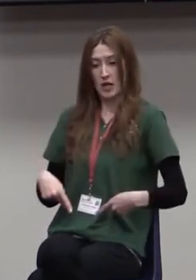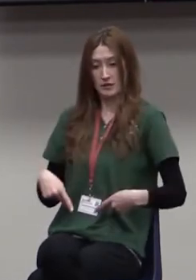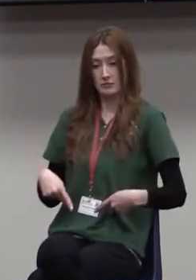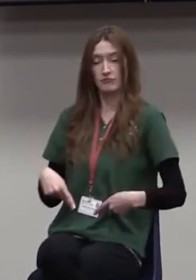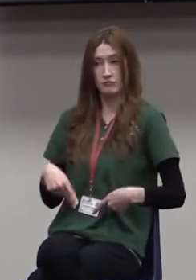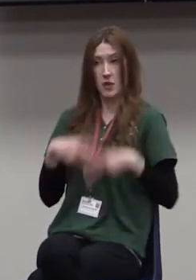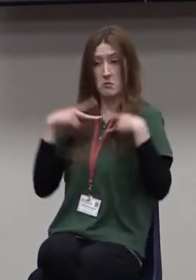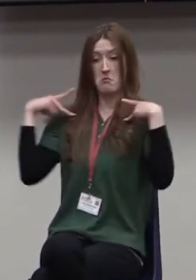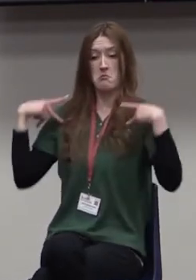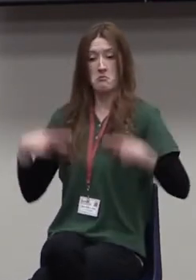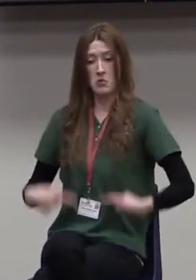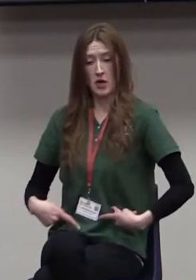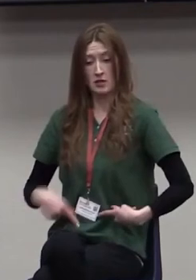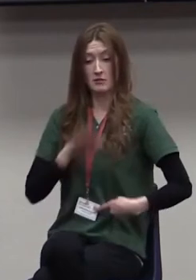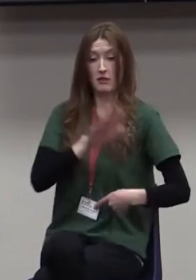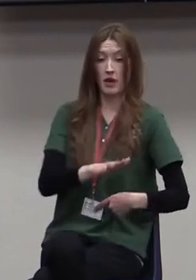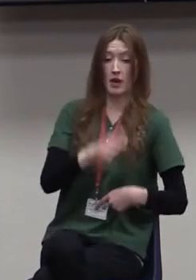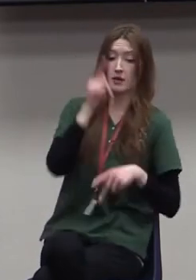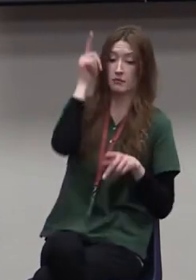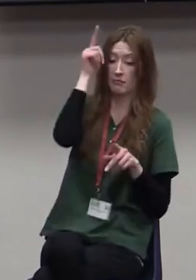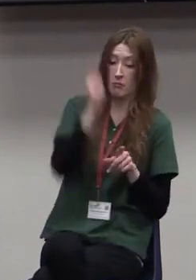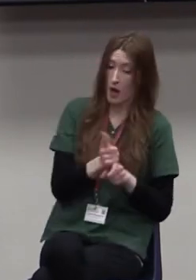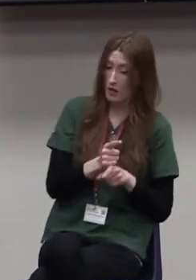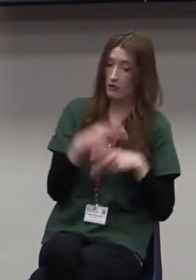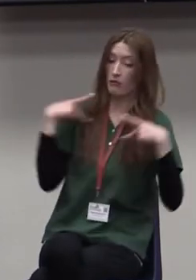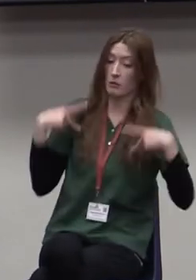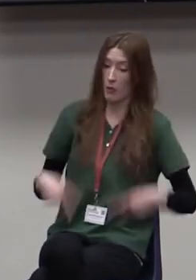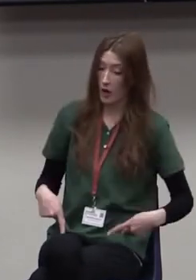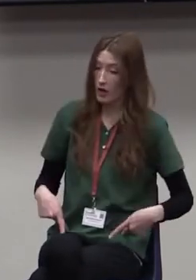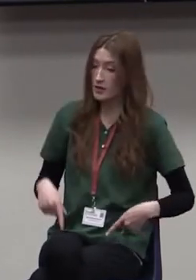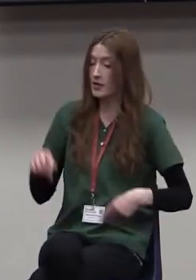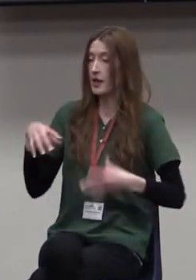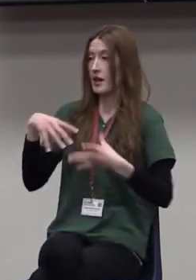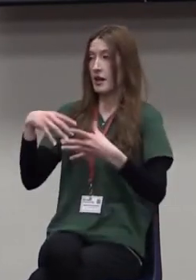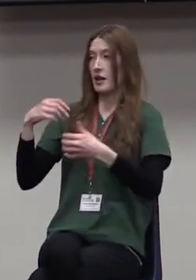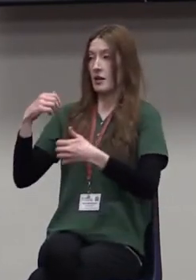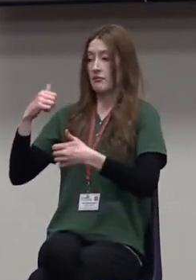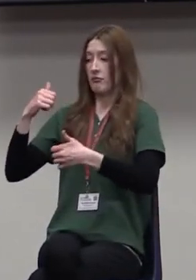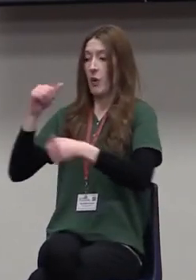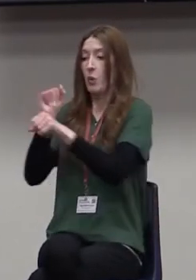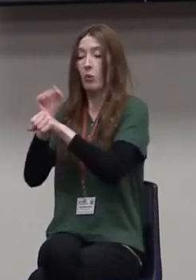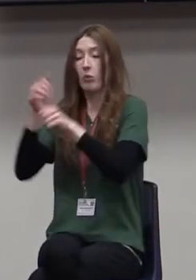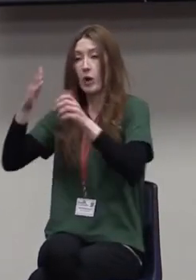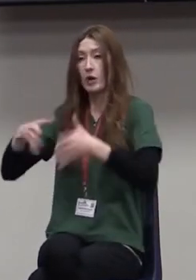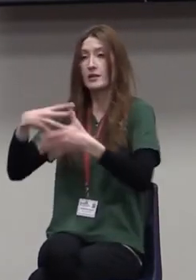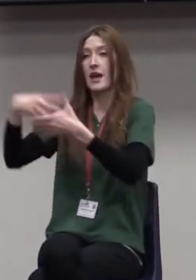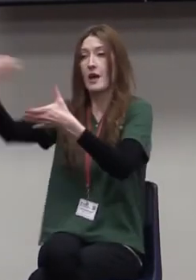priest, and his brother the priest, and officials from across the city that are out there working.